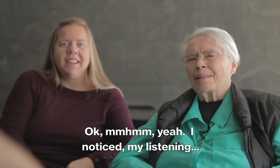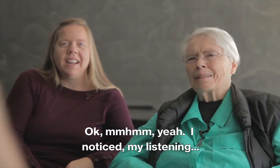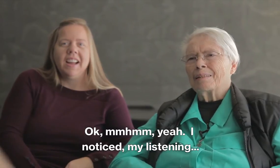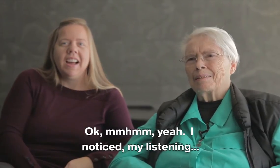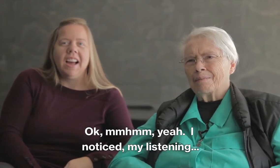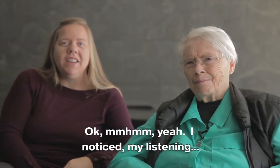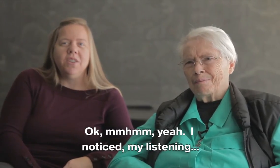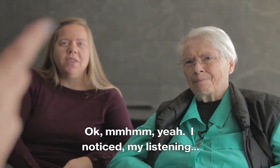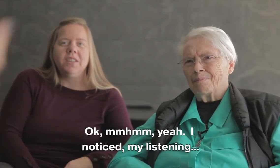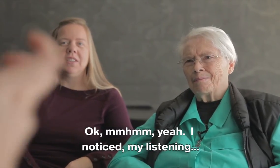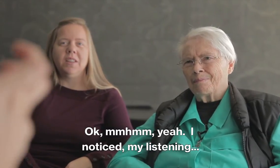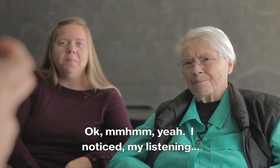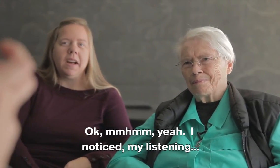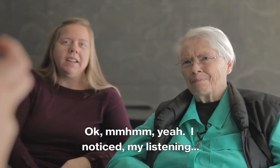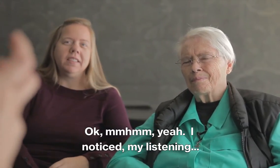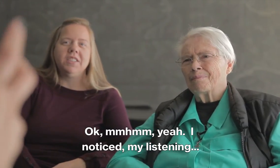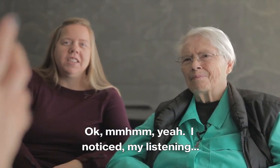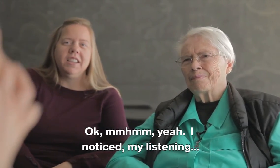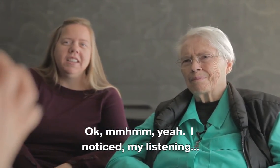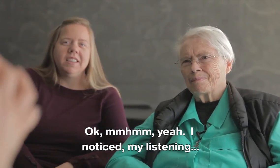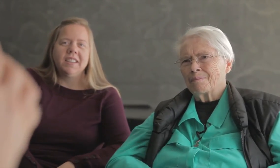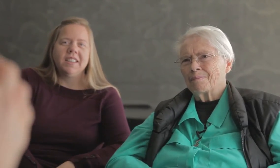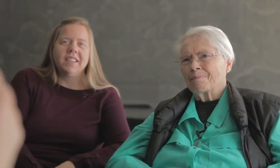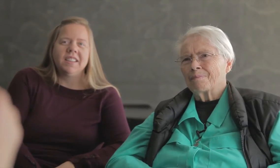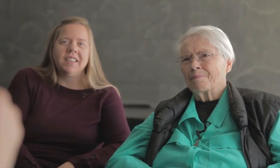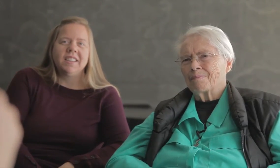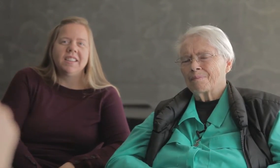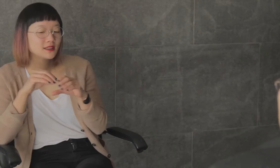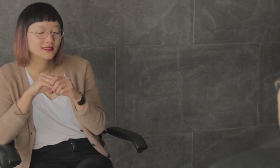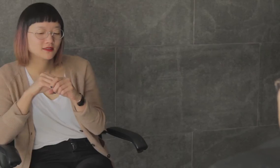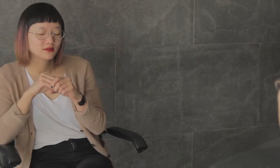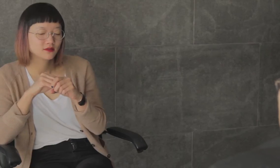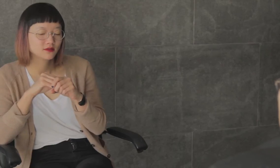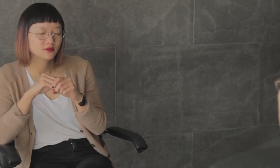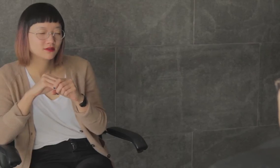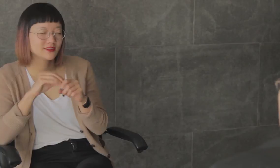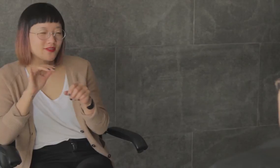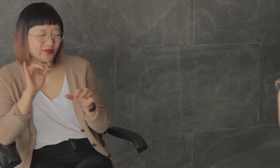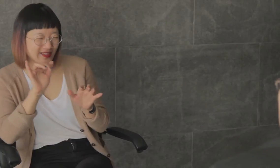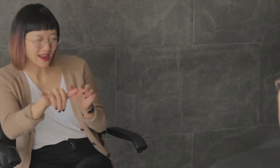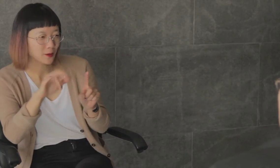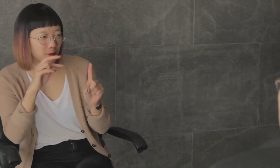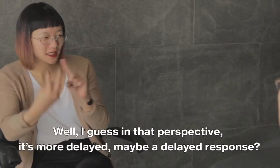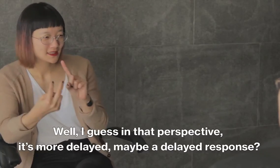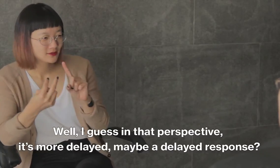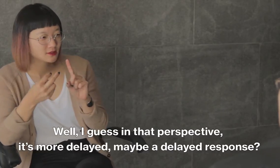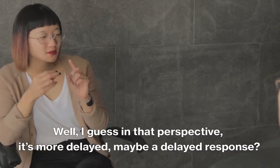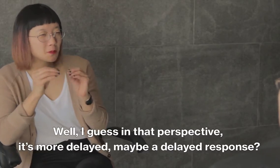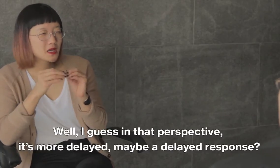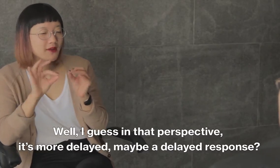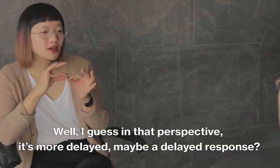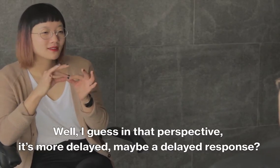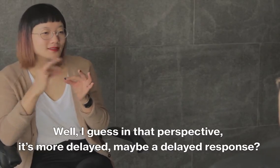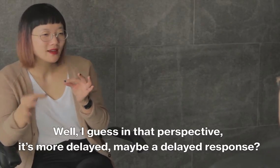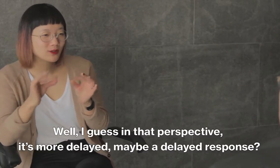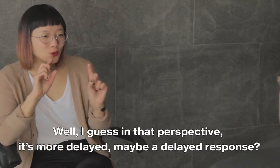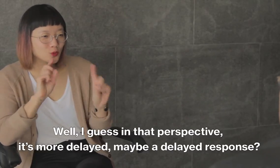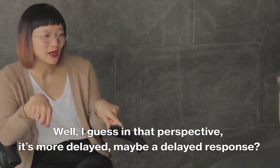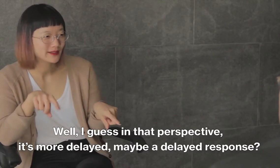I notice in my listening, well, I guess in that perspective it's more delayed,